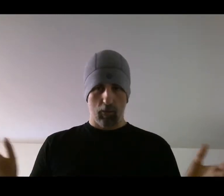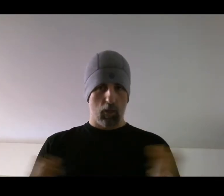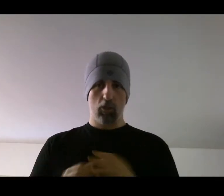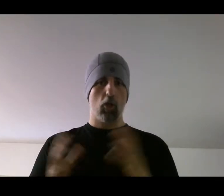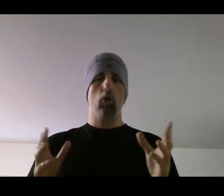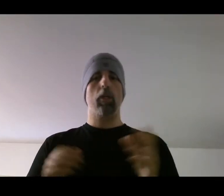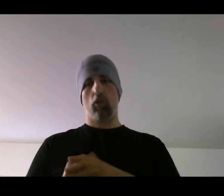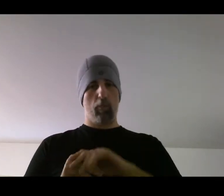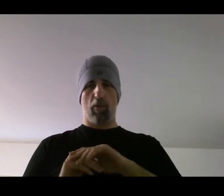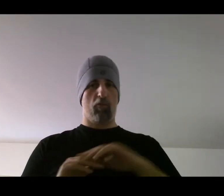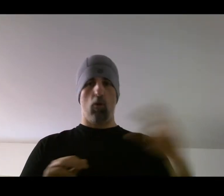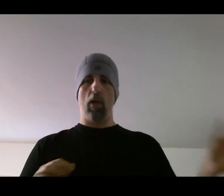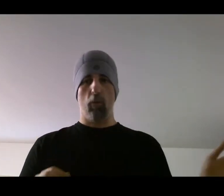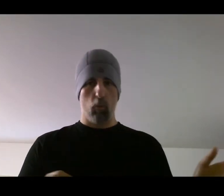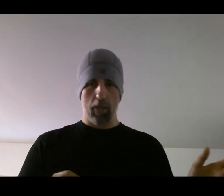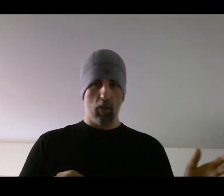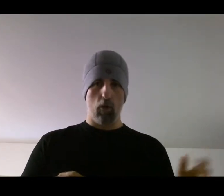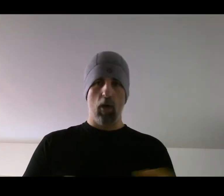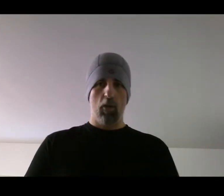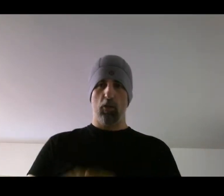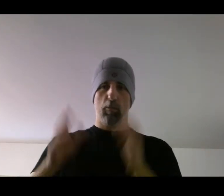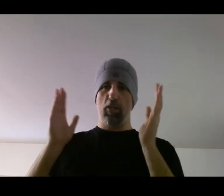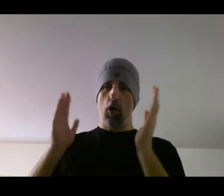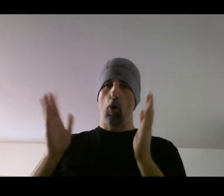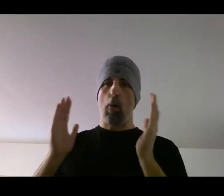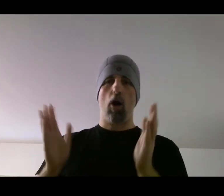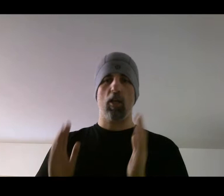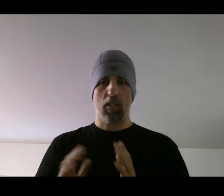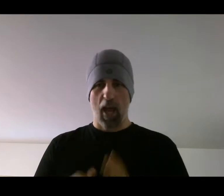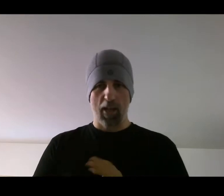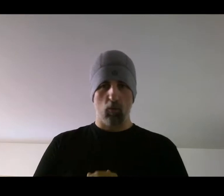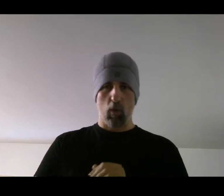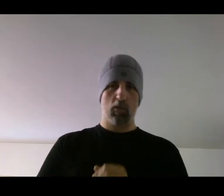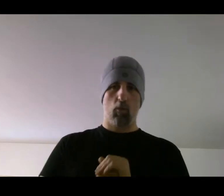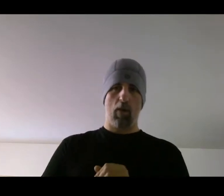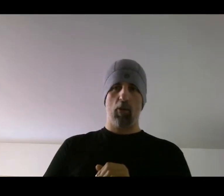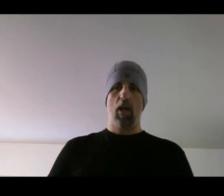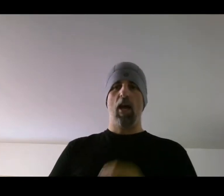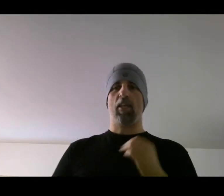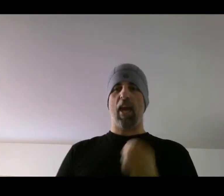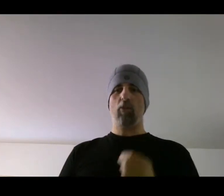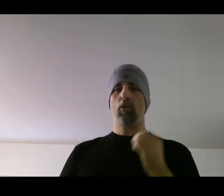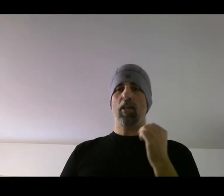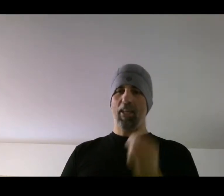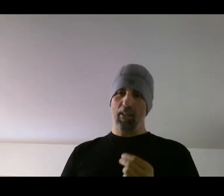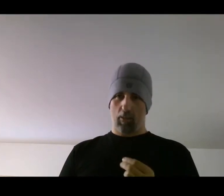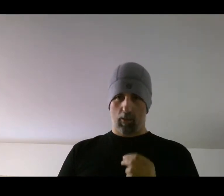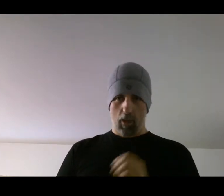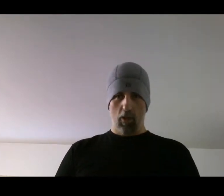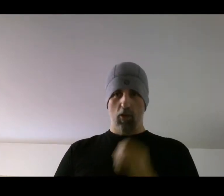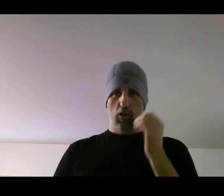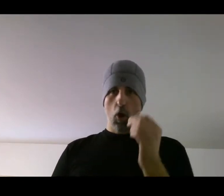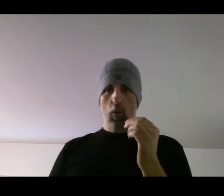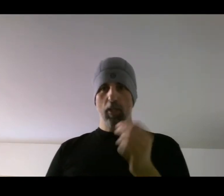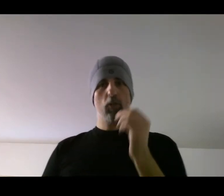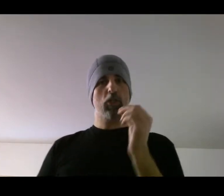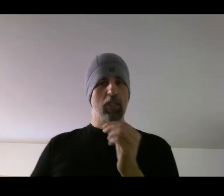It's a joke and it should be thrown out the window. There should be no pause in action whatsoever. A counter is knowing or seeing